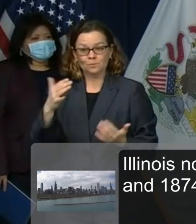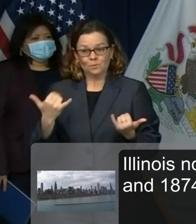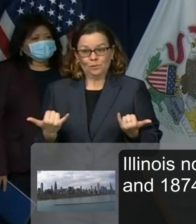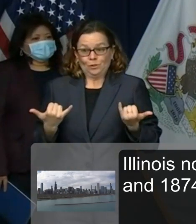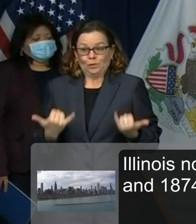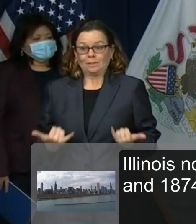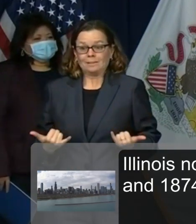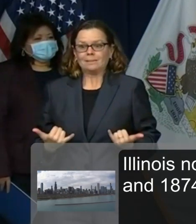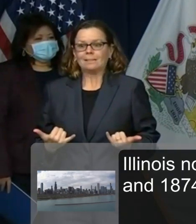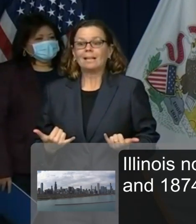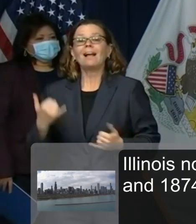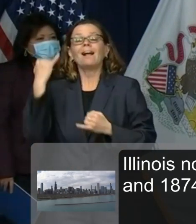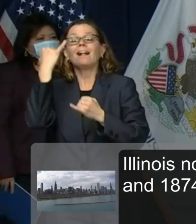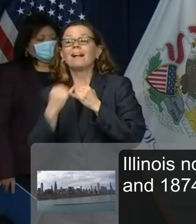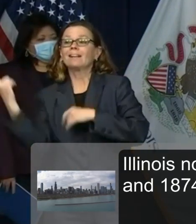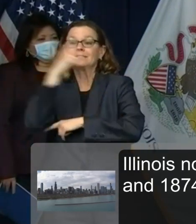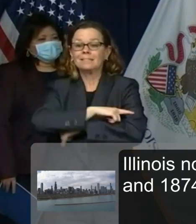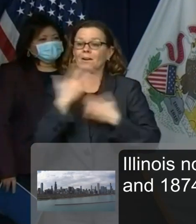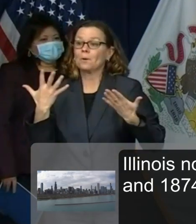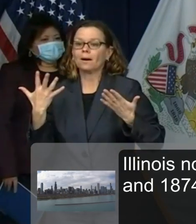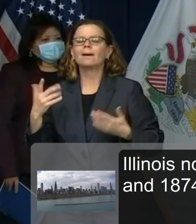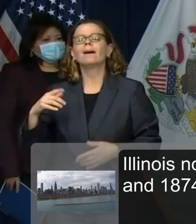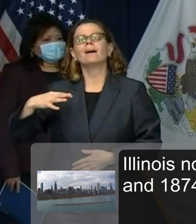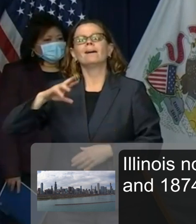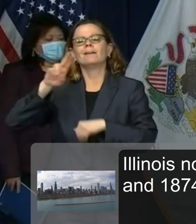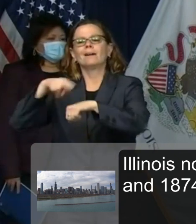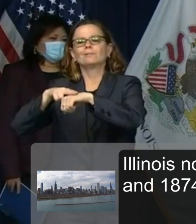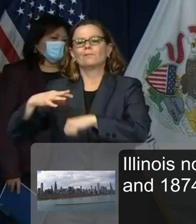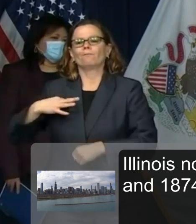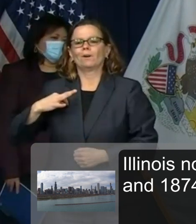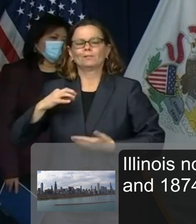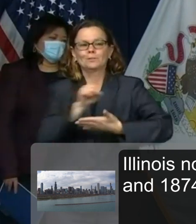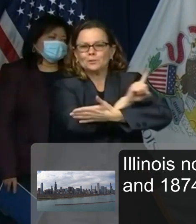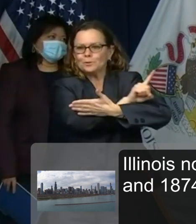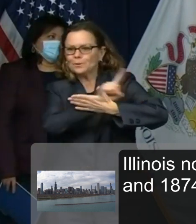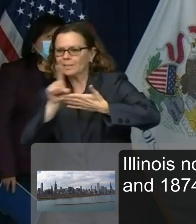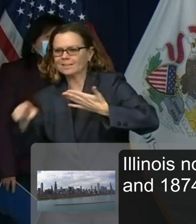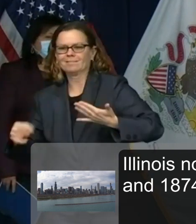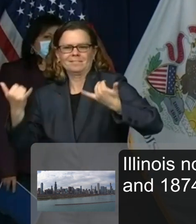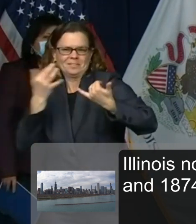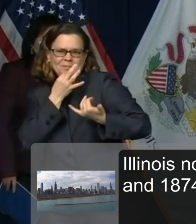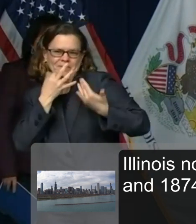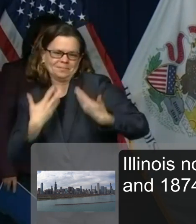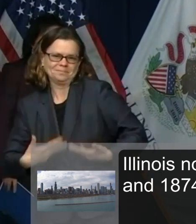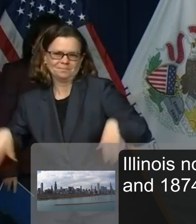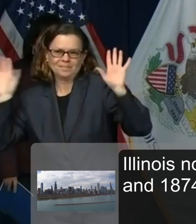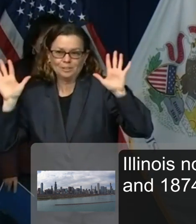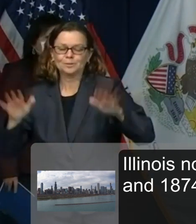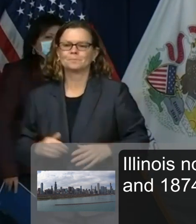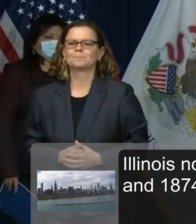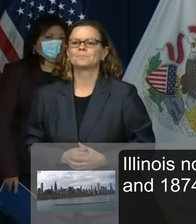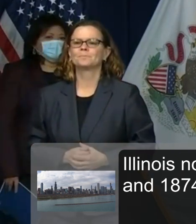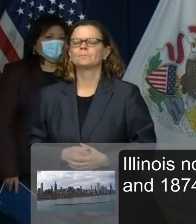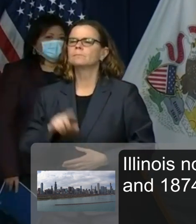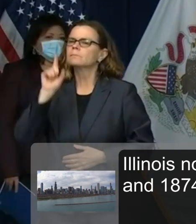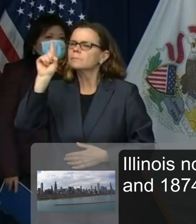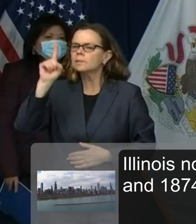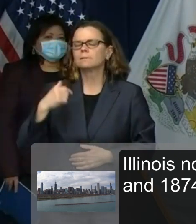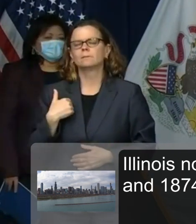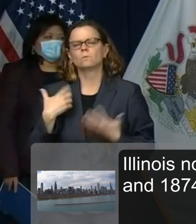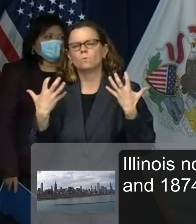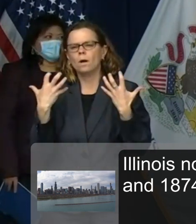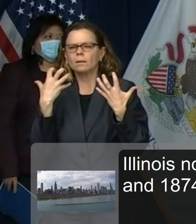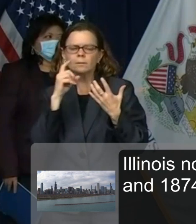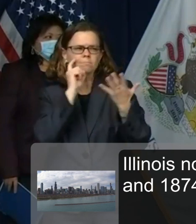want to honor the thousands of volunteers across the state who've been powering our statewide network of non-profits